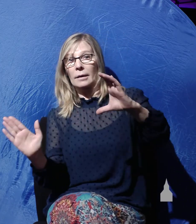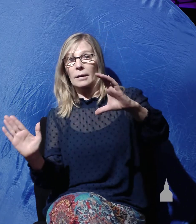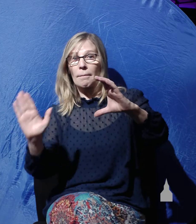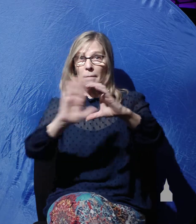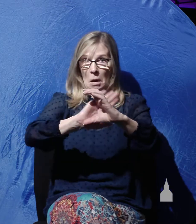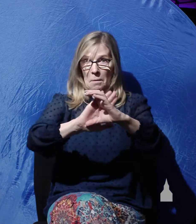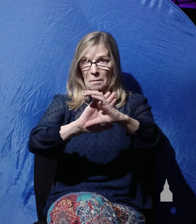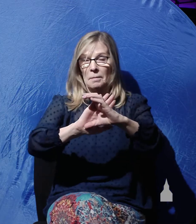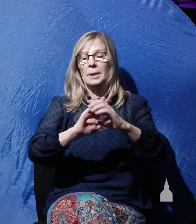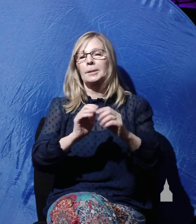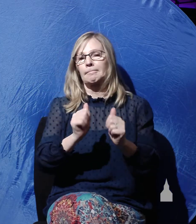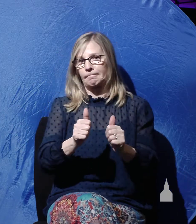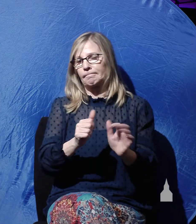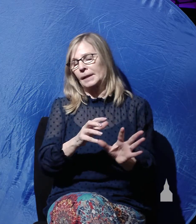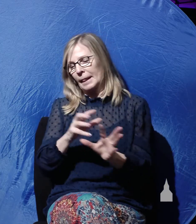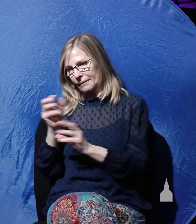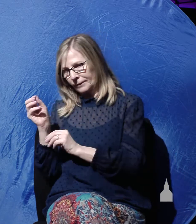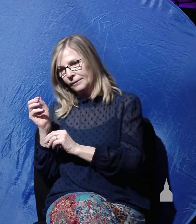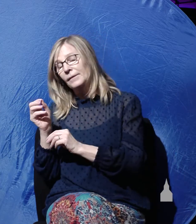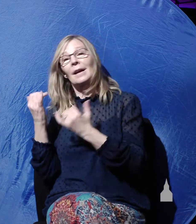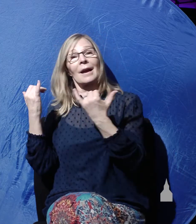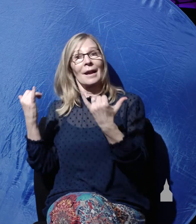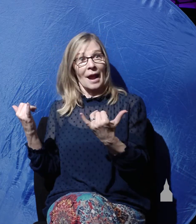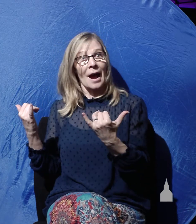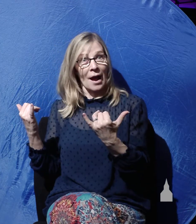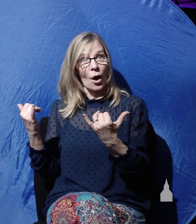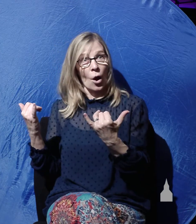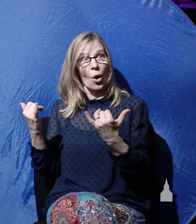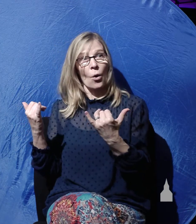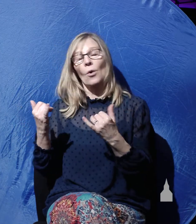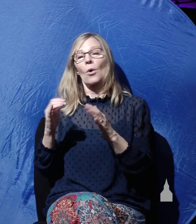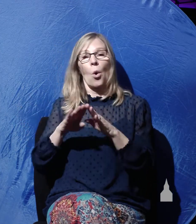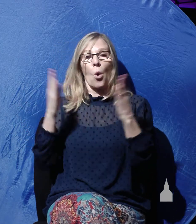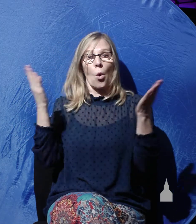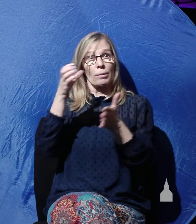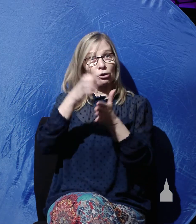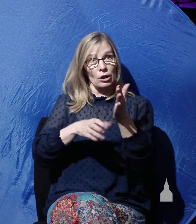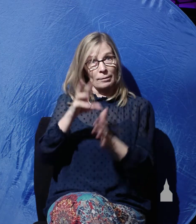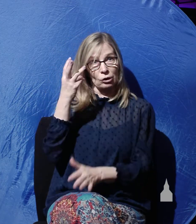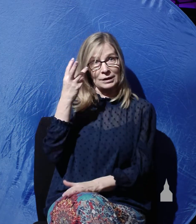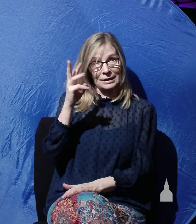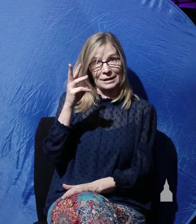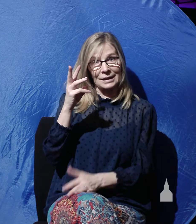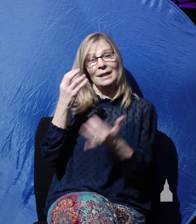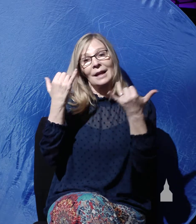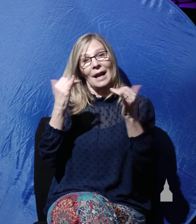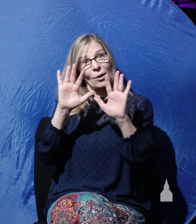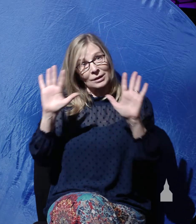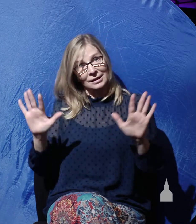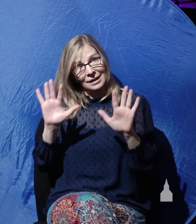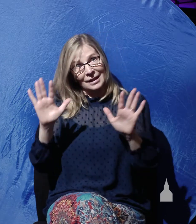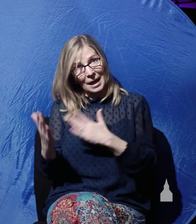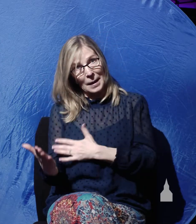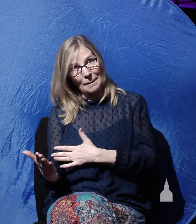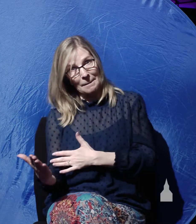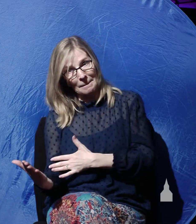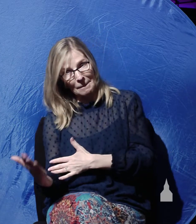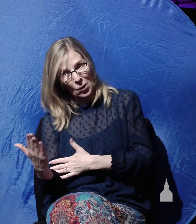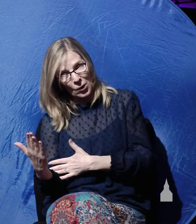of Jesus. However, with the opening of chapter 16, it's now Sunday. It's very early Sunday morning.